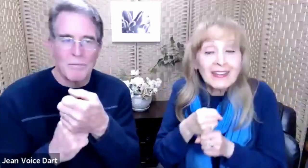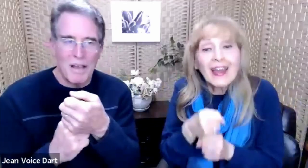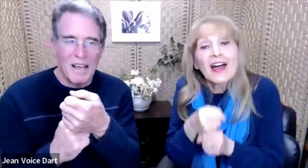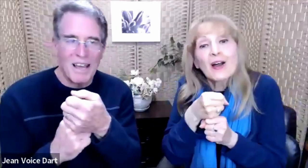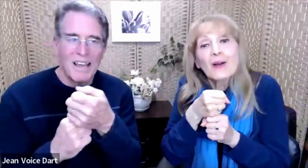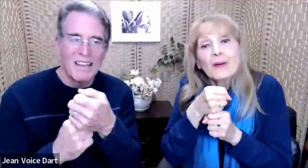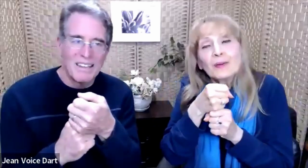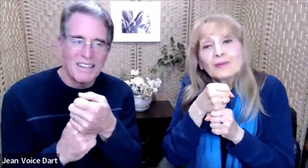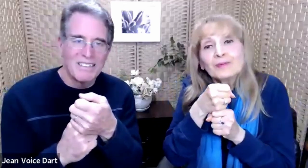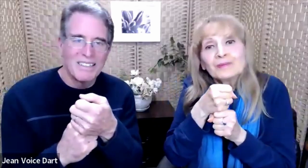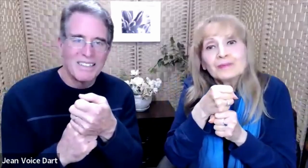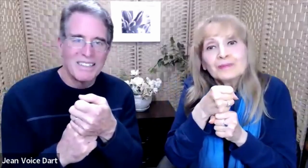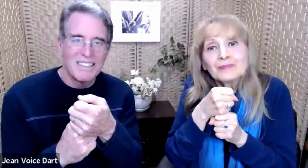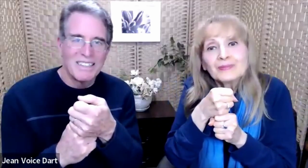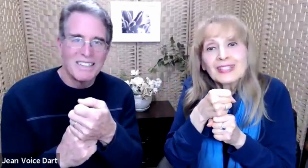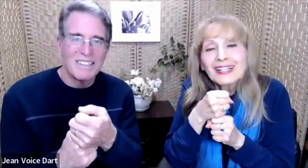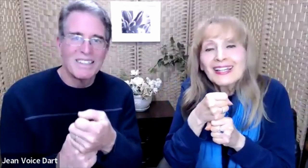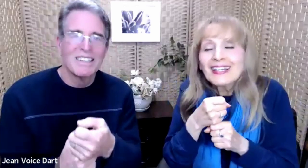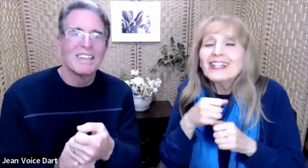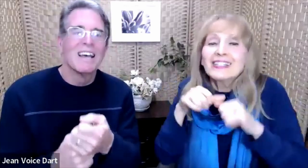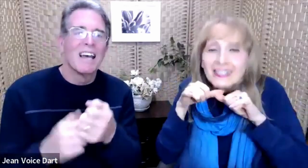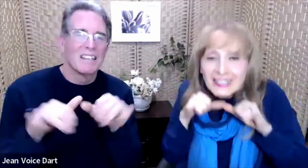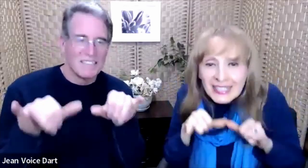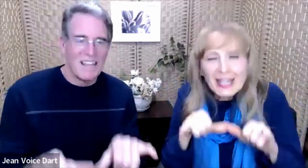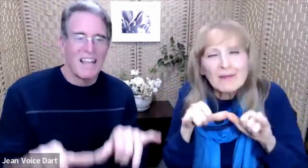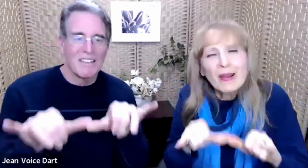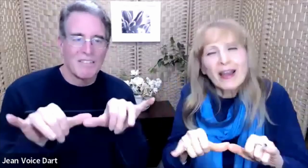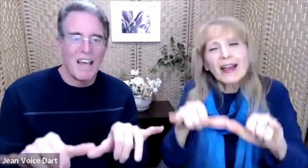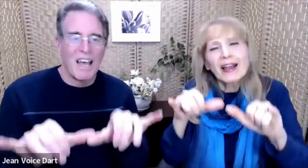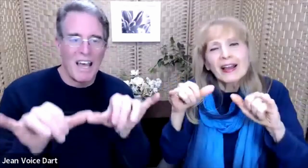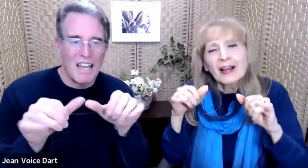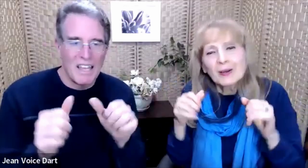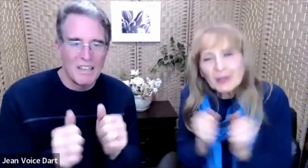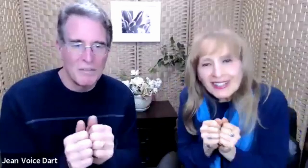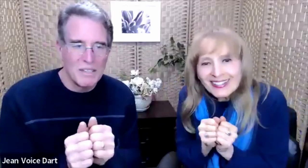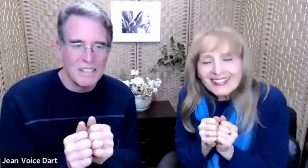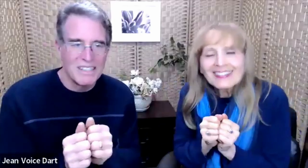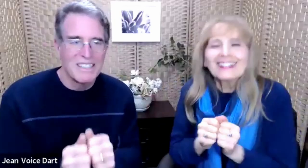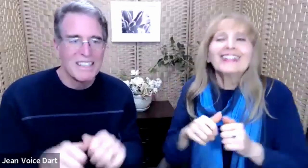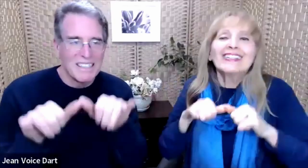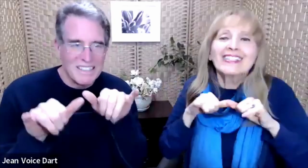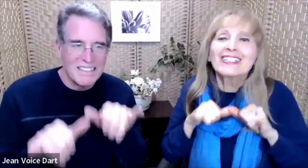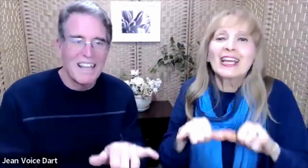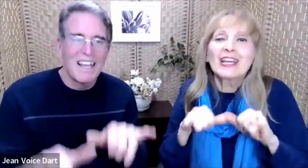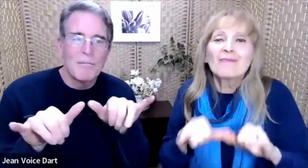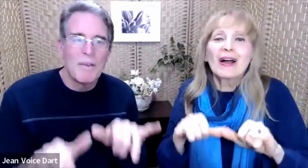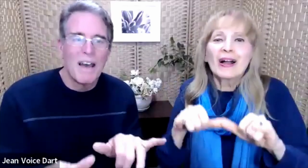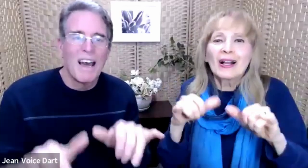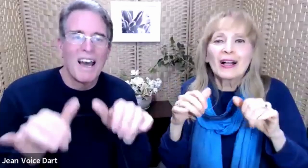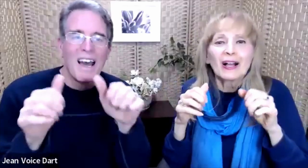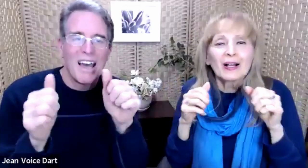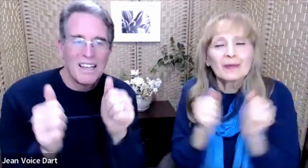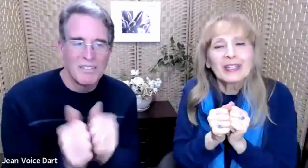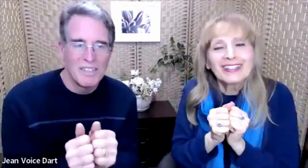now. Stand by me. Stand by me.